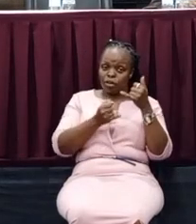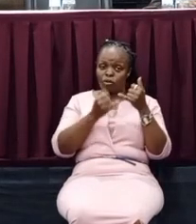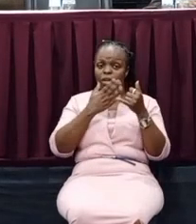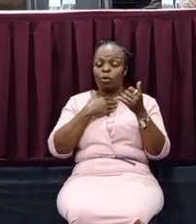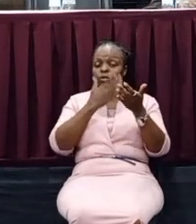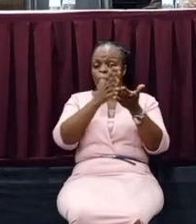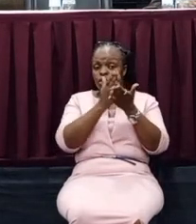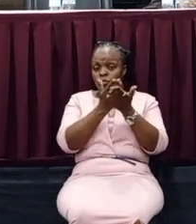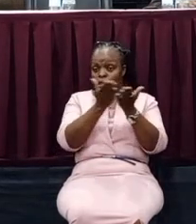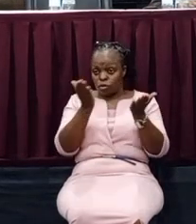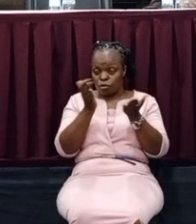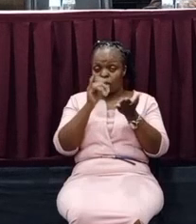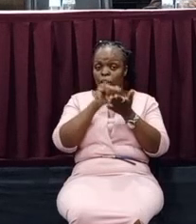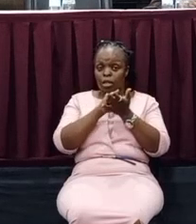you that we are going into Easter.